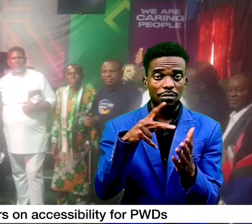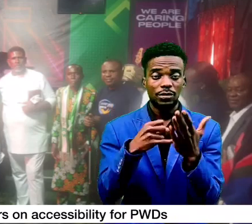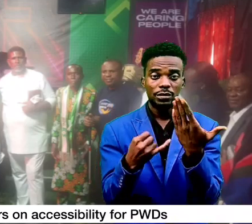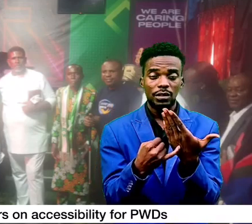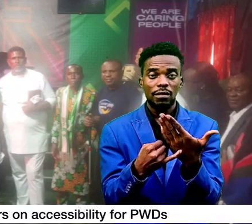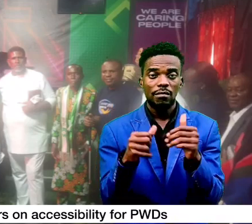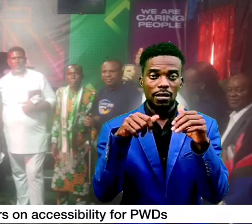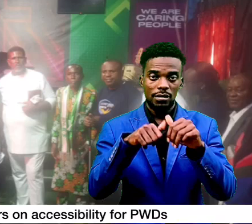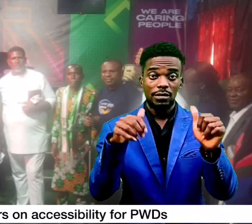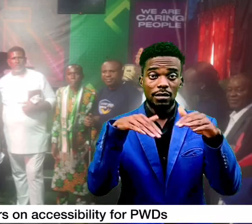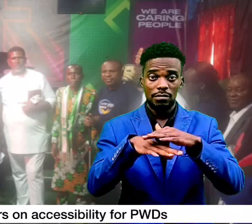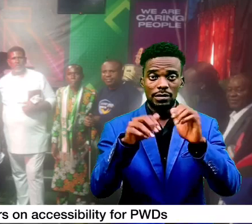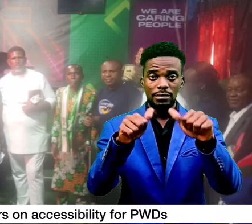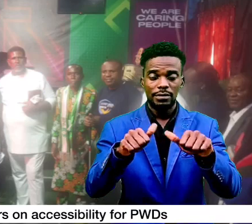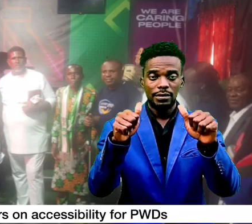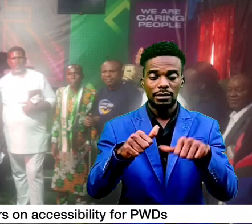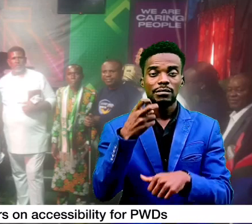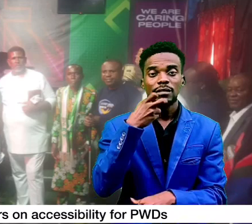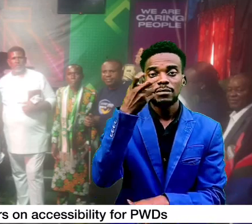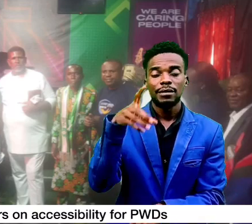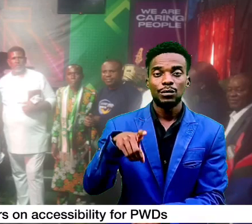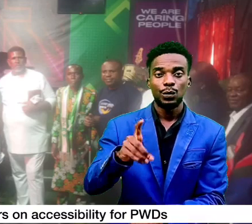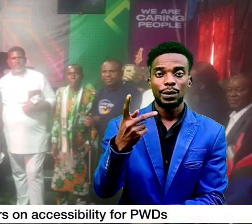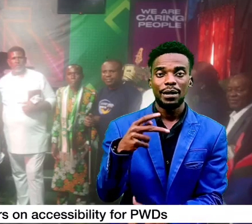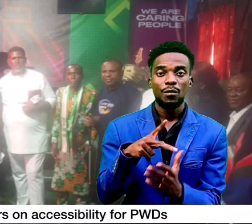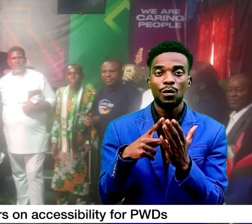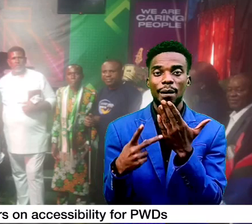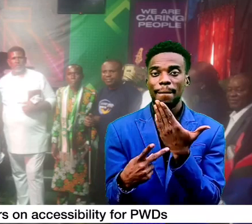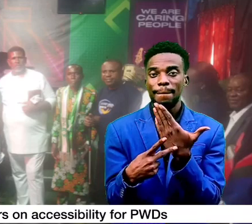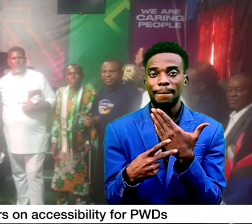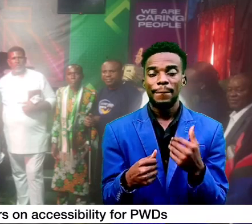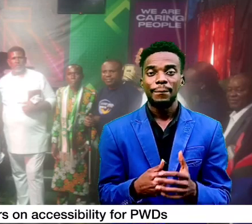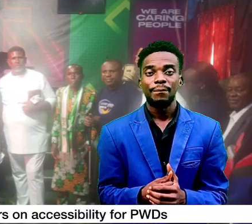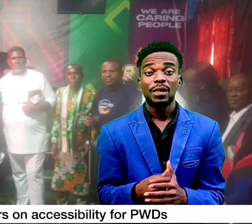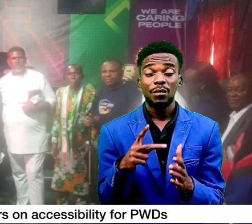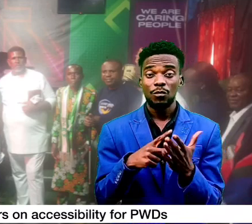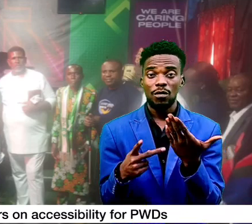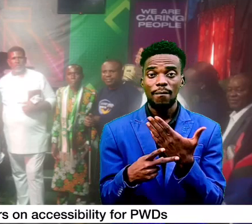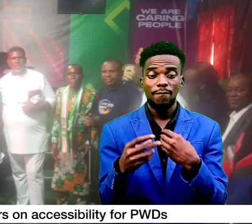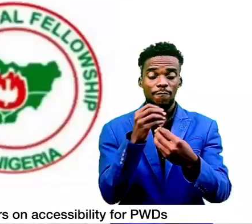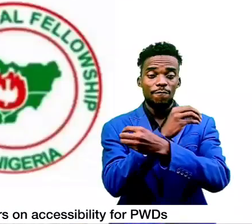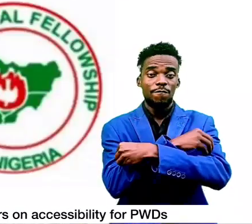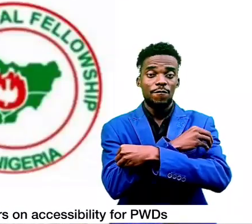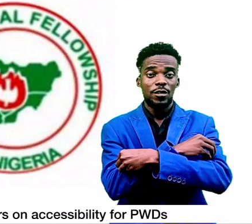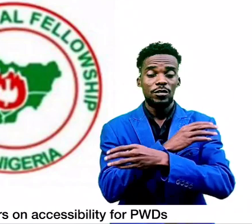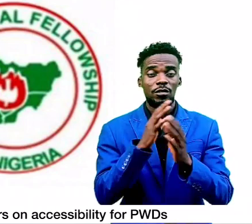speaking during the events program official